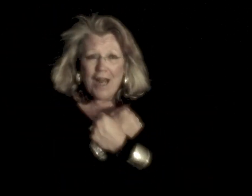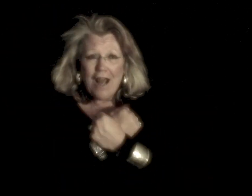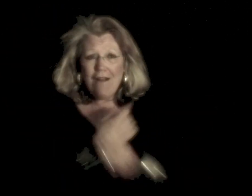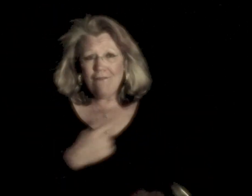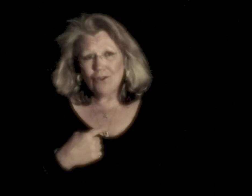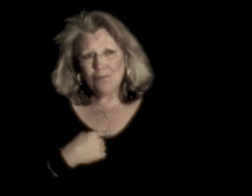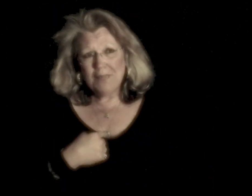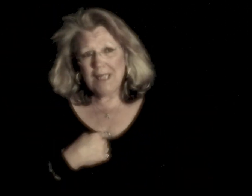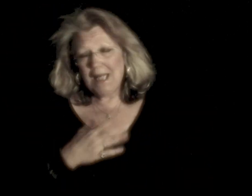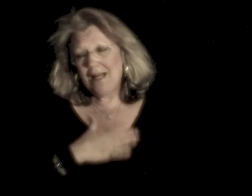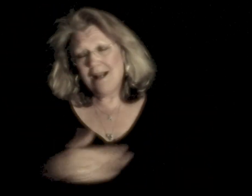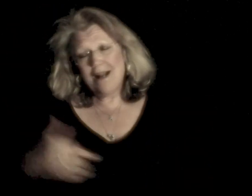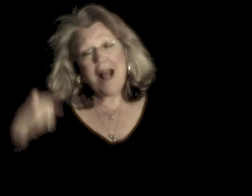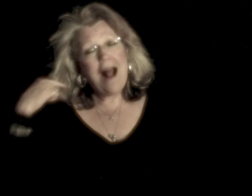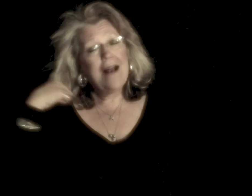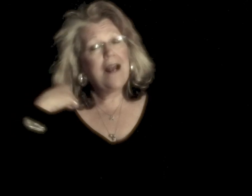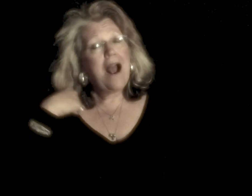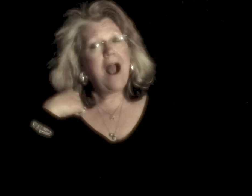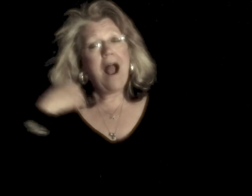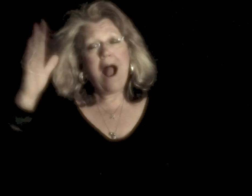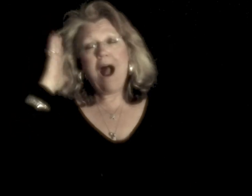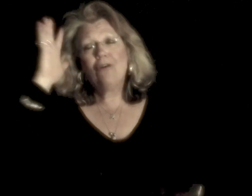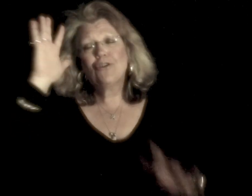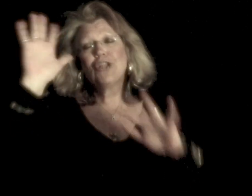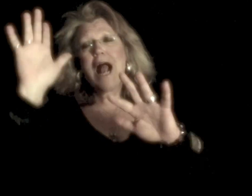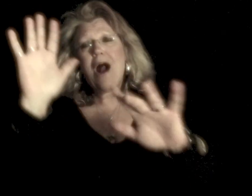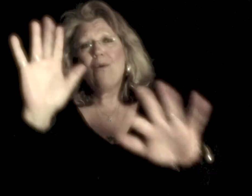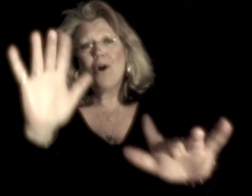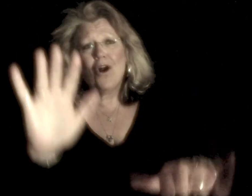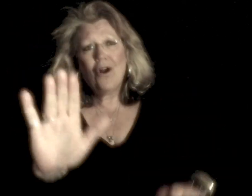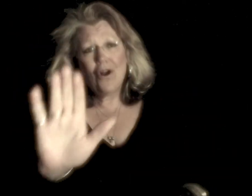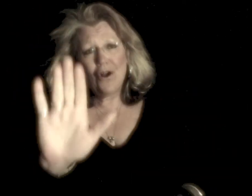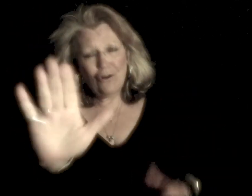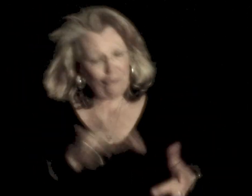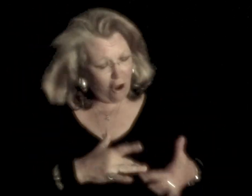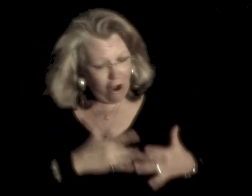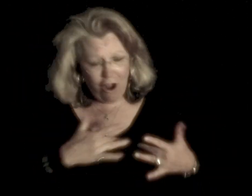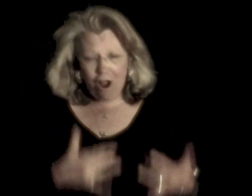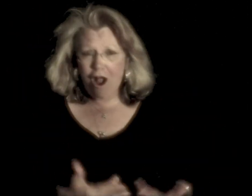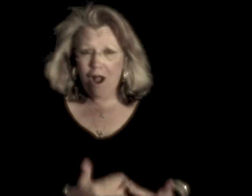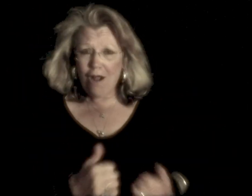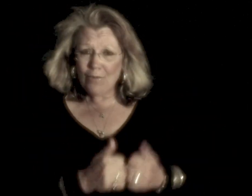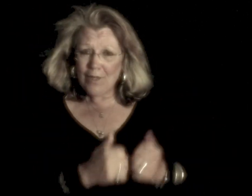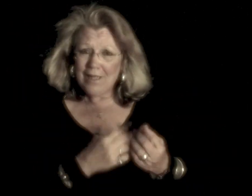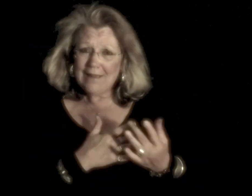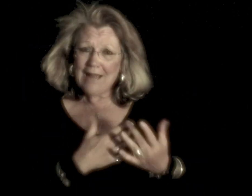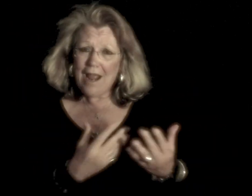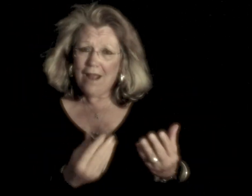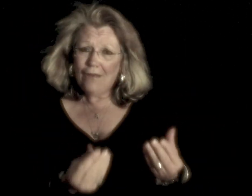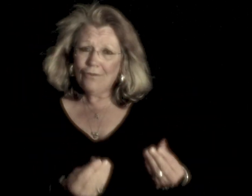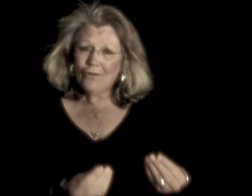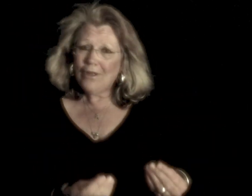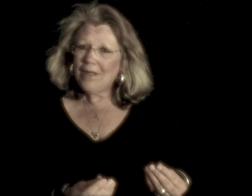love to me, and I shall know your heart, you'll my